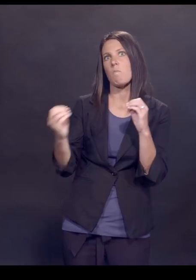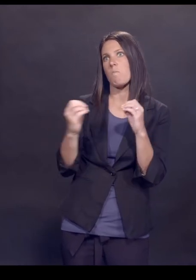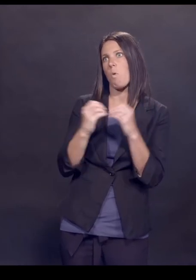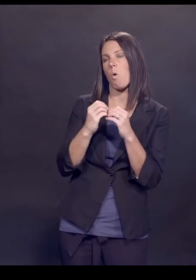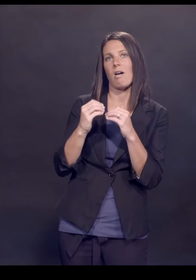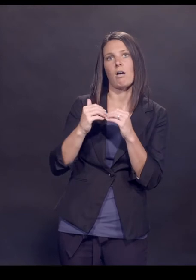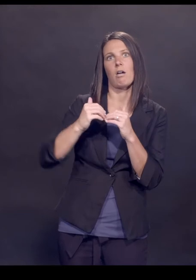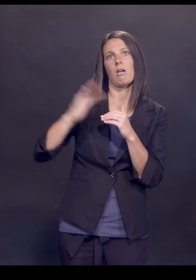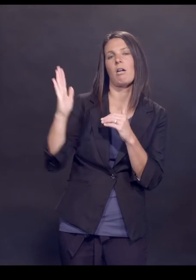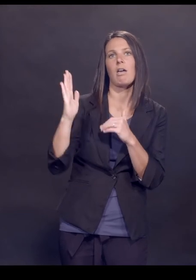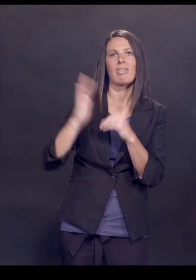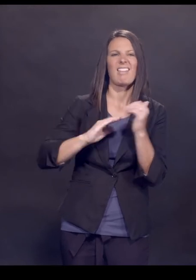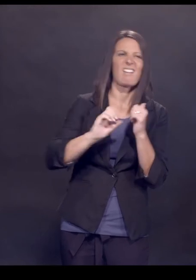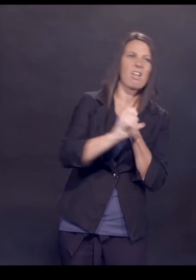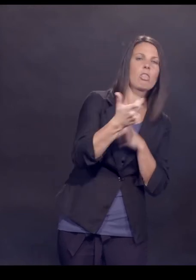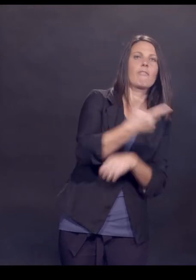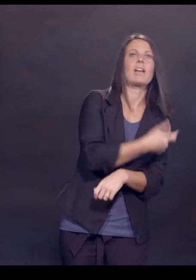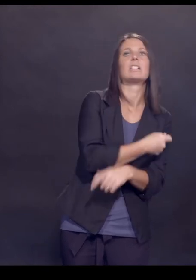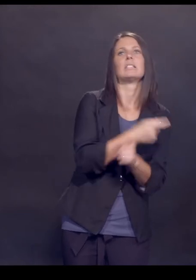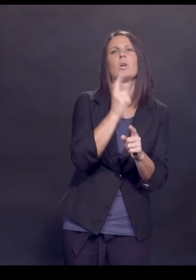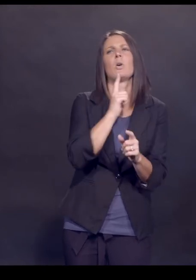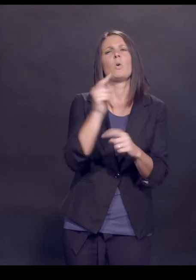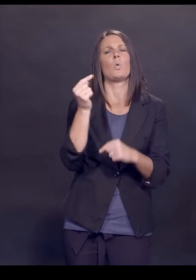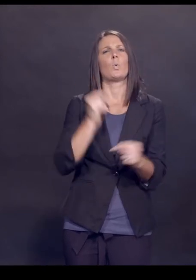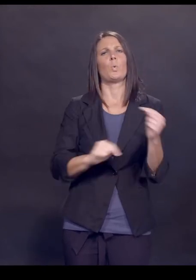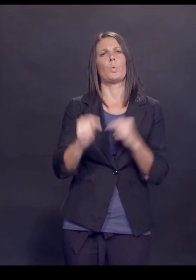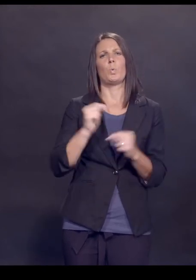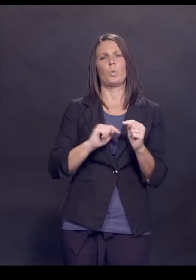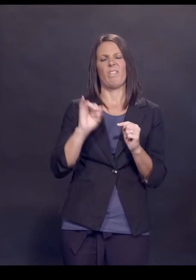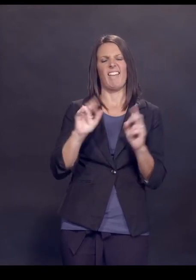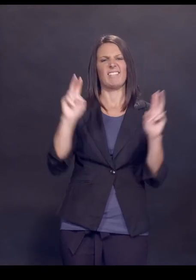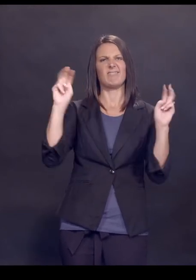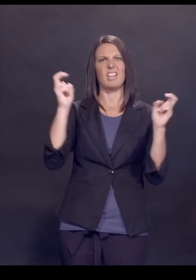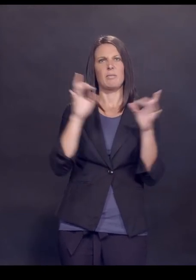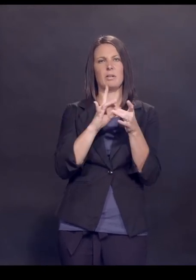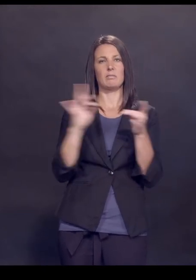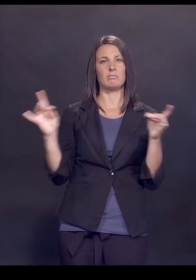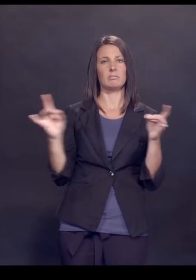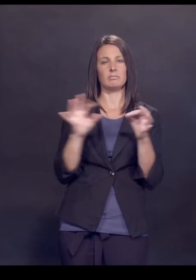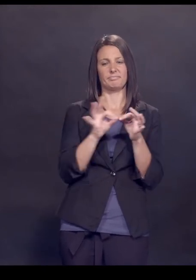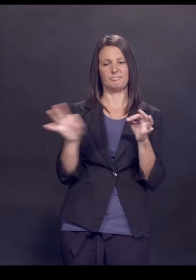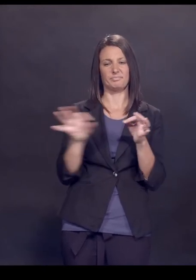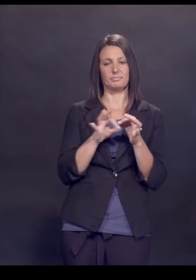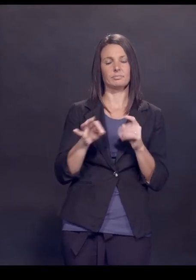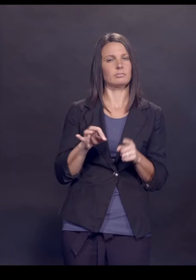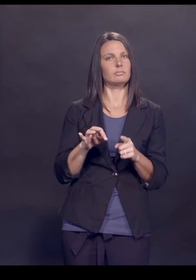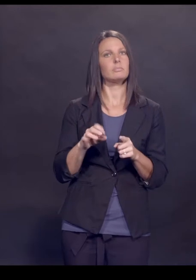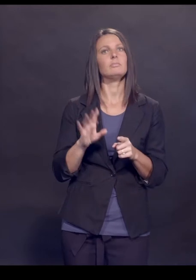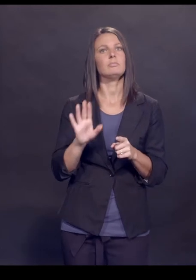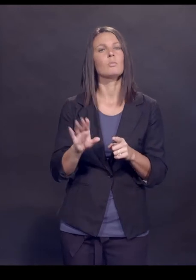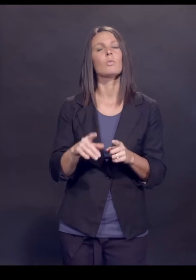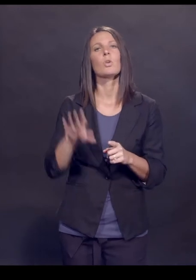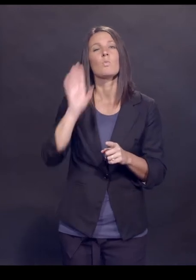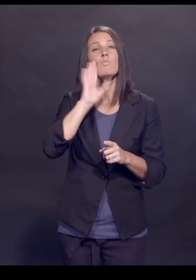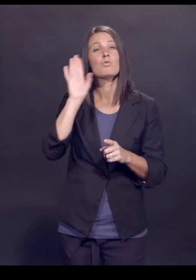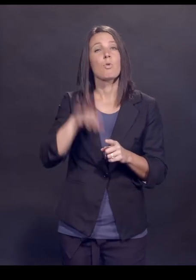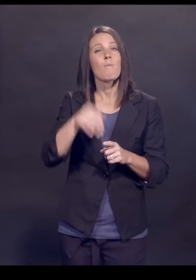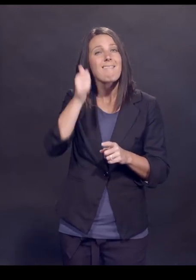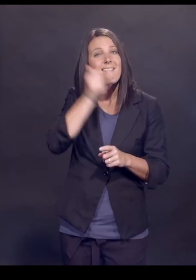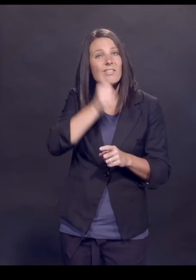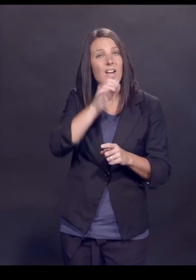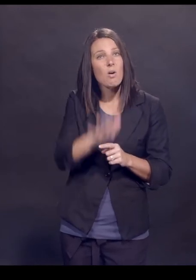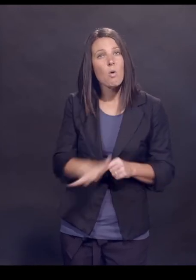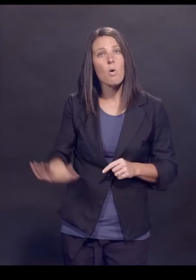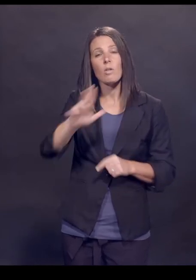other vaccine. Well, so, so take a step back and look at that statement for a second. We know that every day in the United